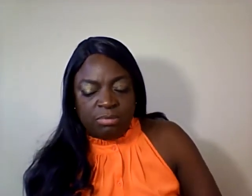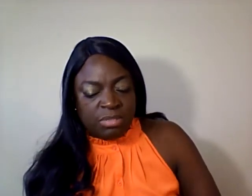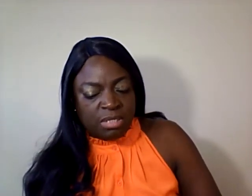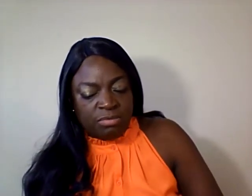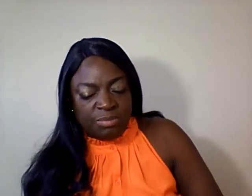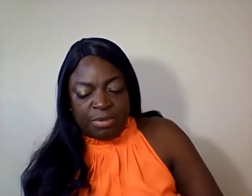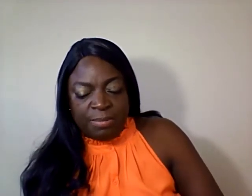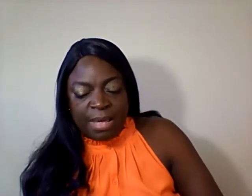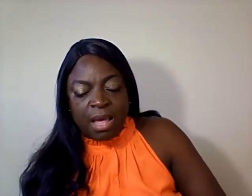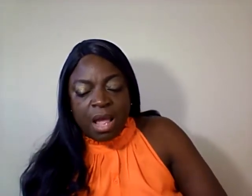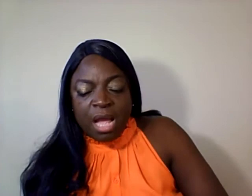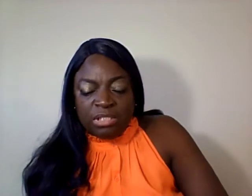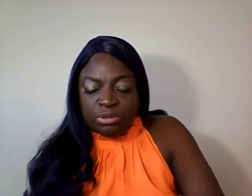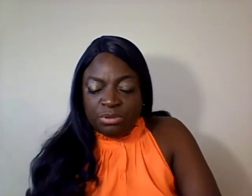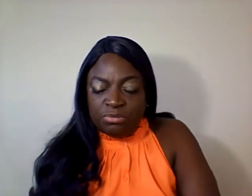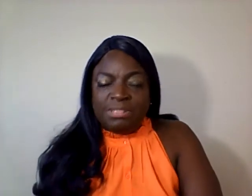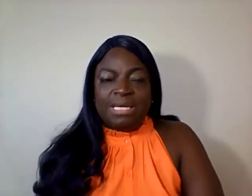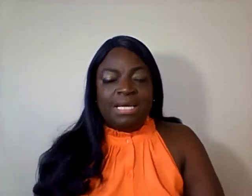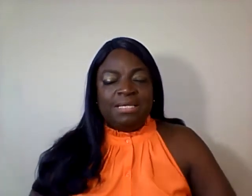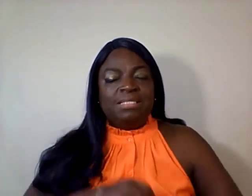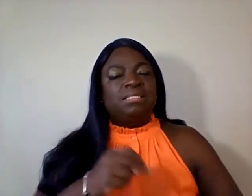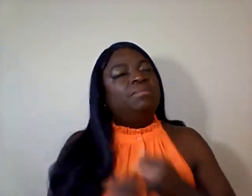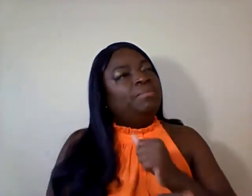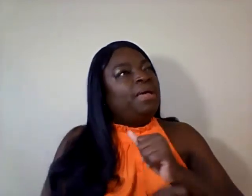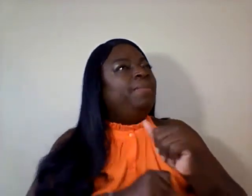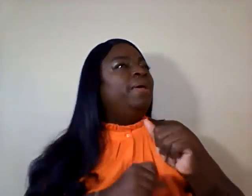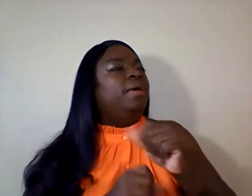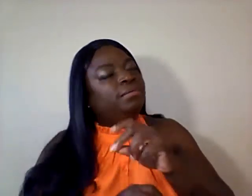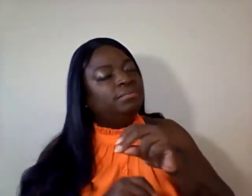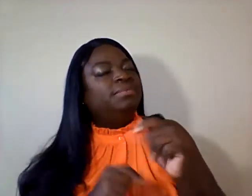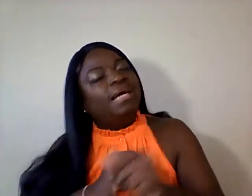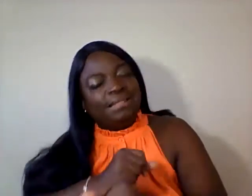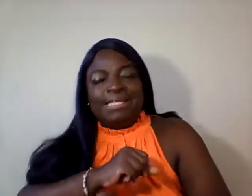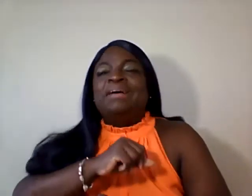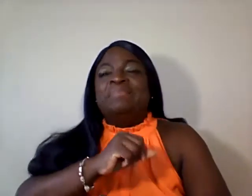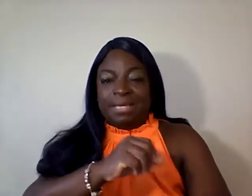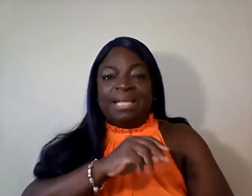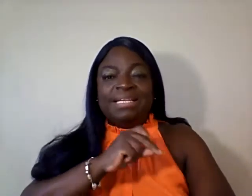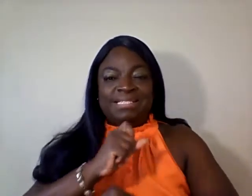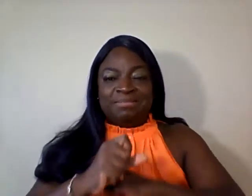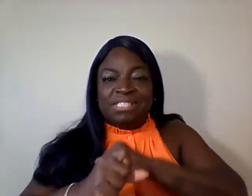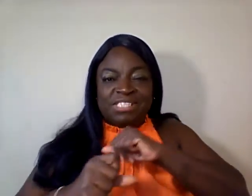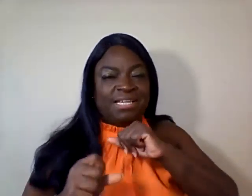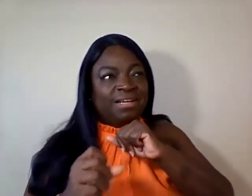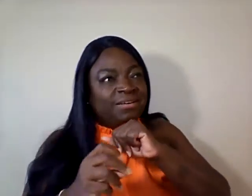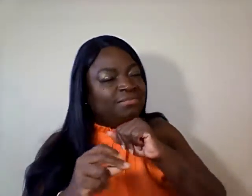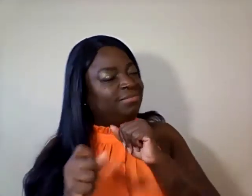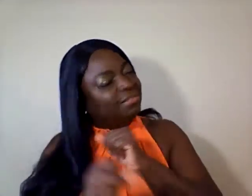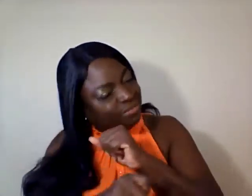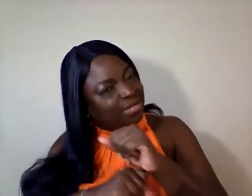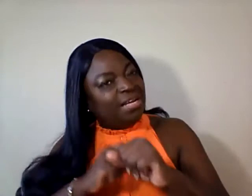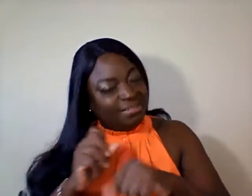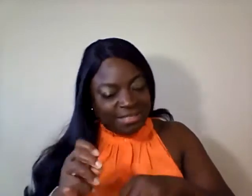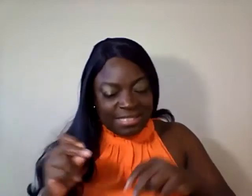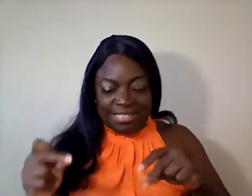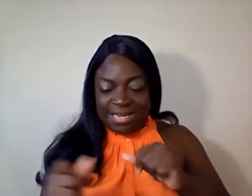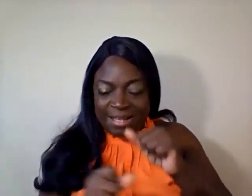was, that was pretty bad. Do you dance? Baby. I think I'm a dancing machine. What? Let you know.